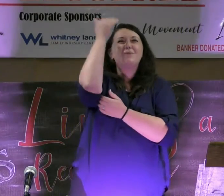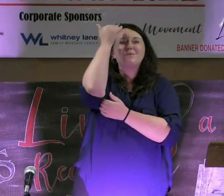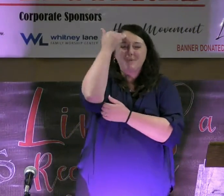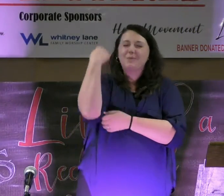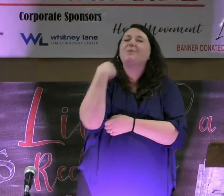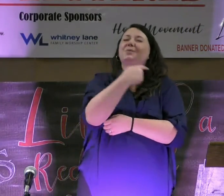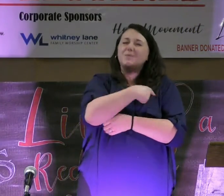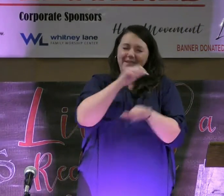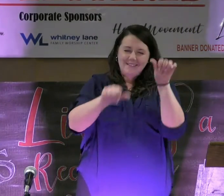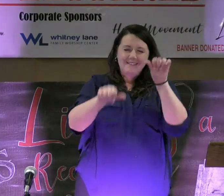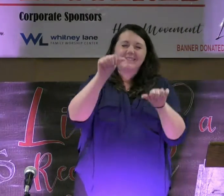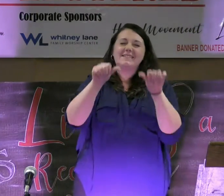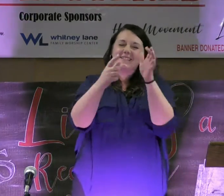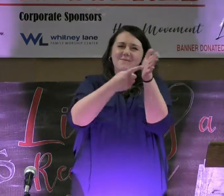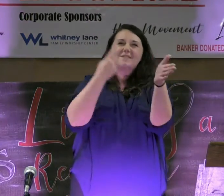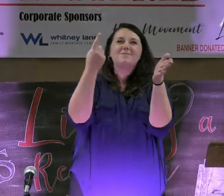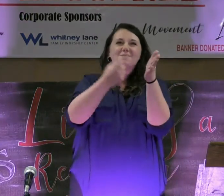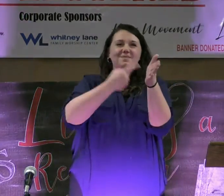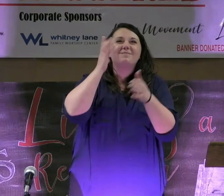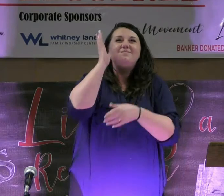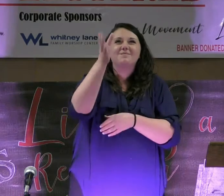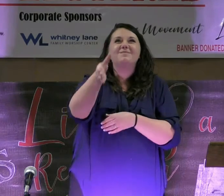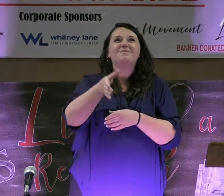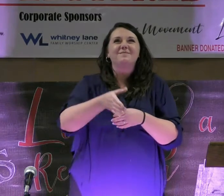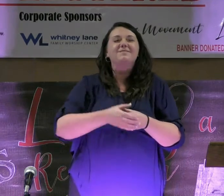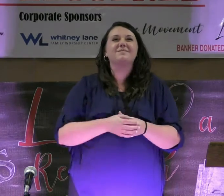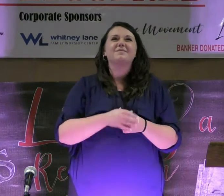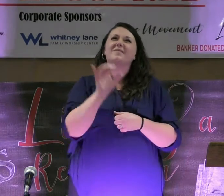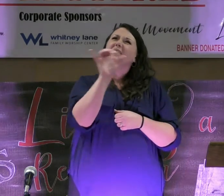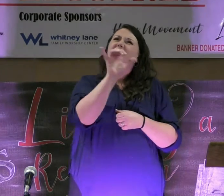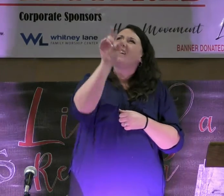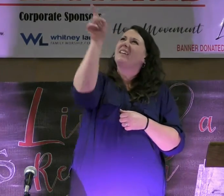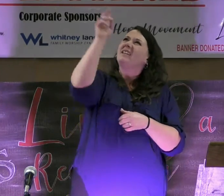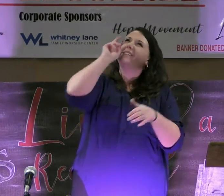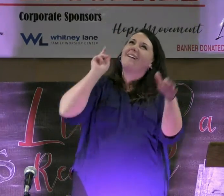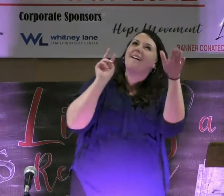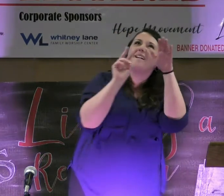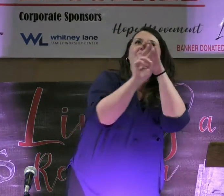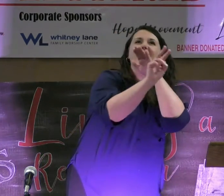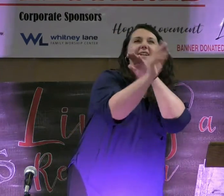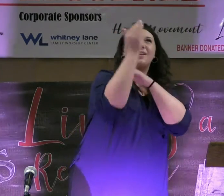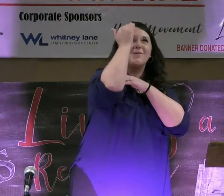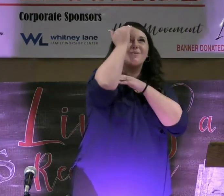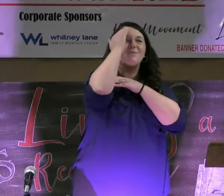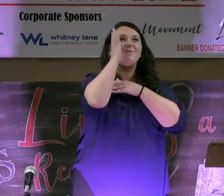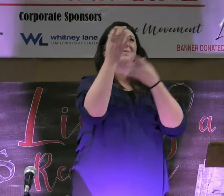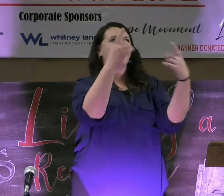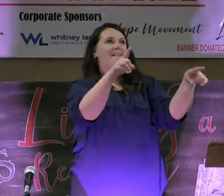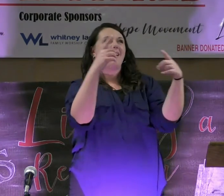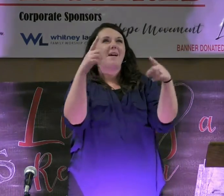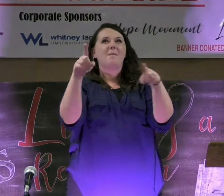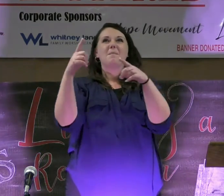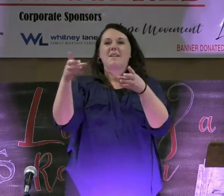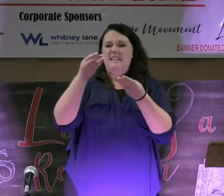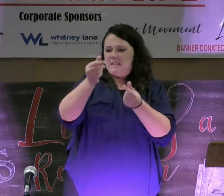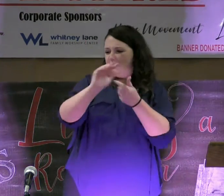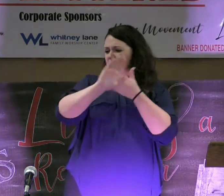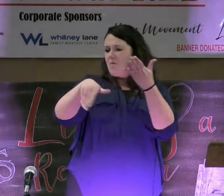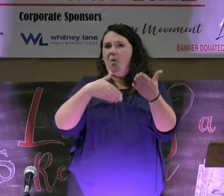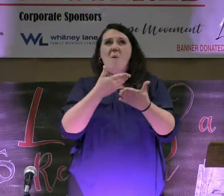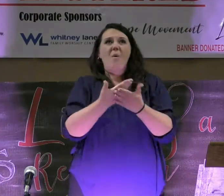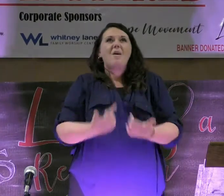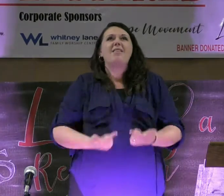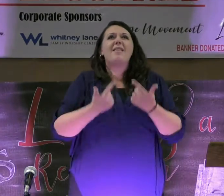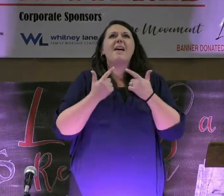doubt who that was from time to time. It's as if he saw that coming, that we'd spend our whole lives